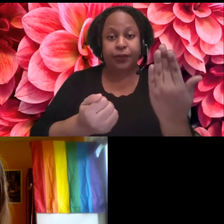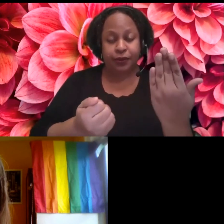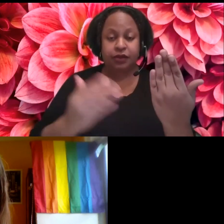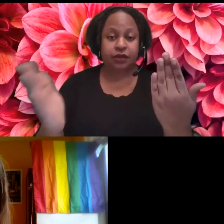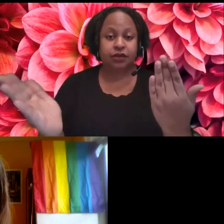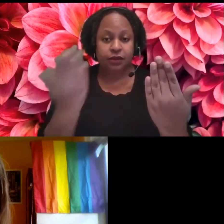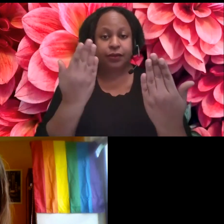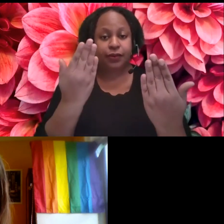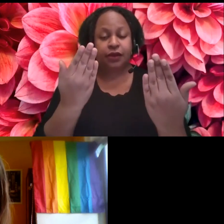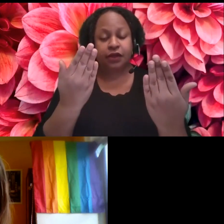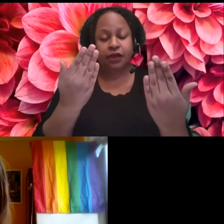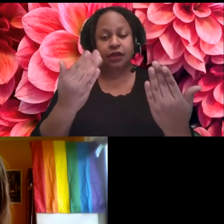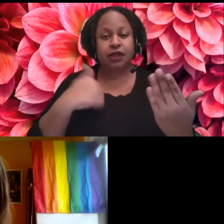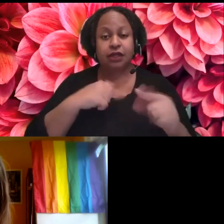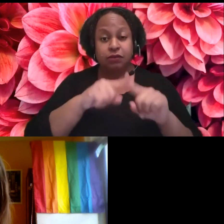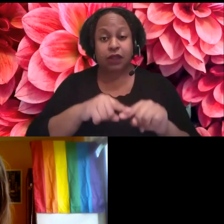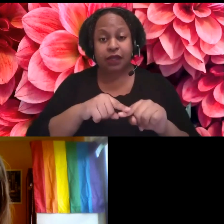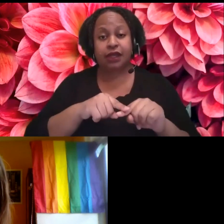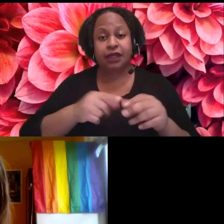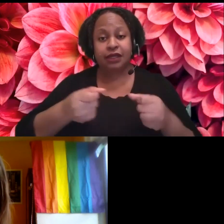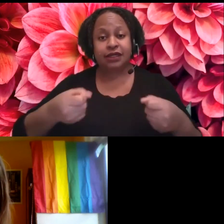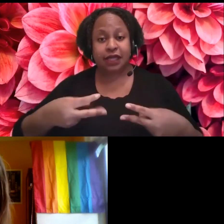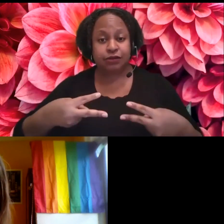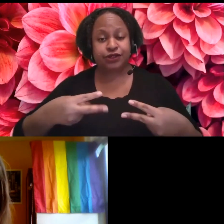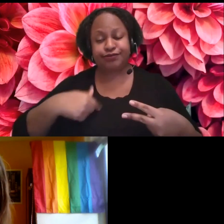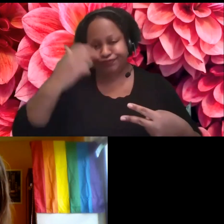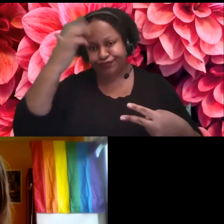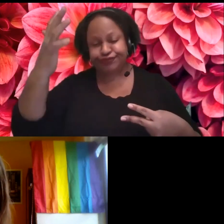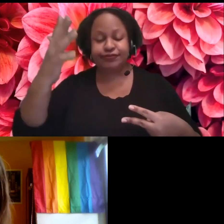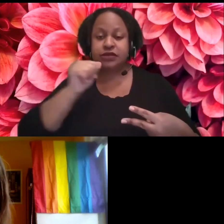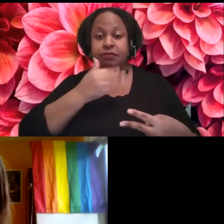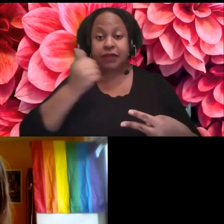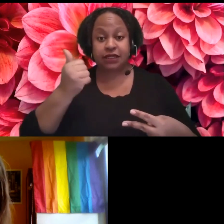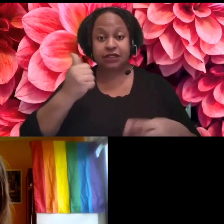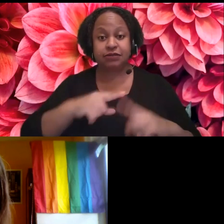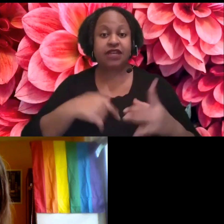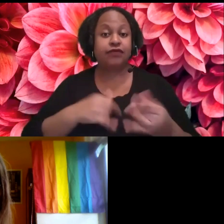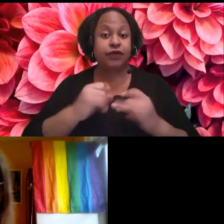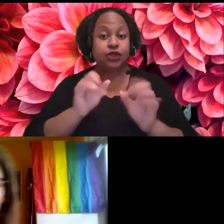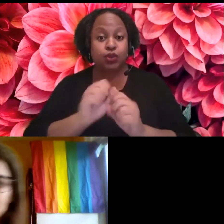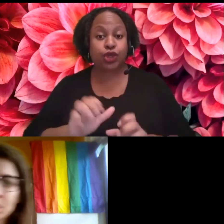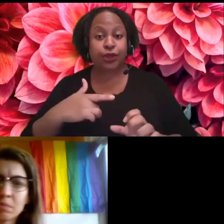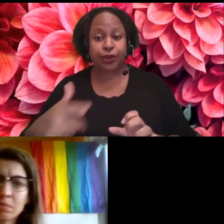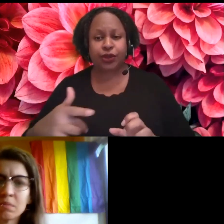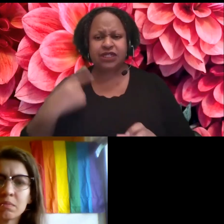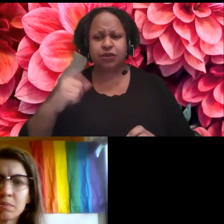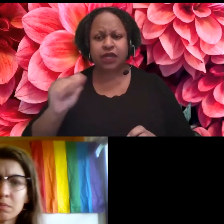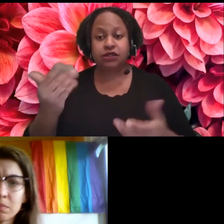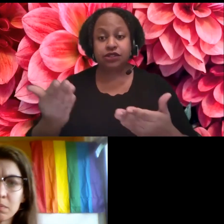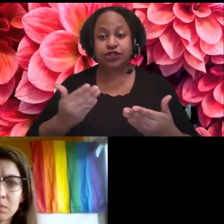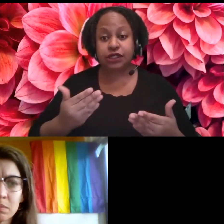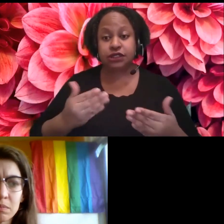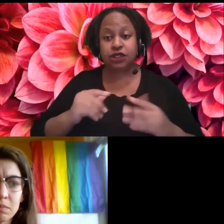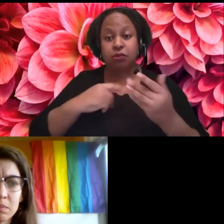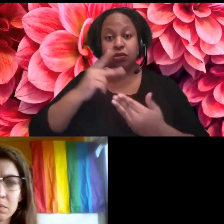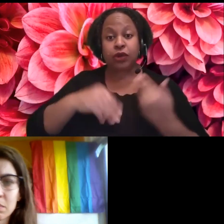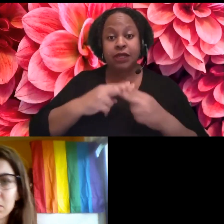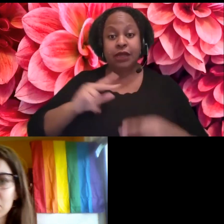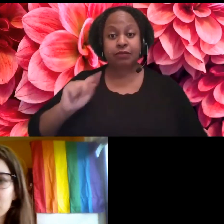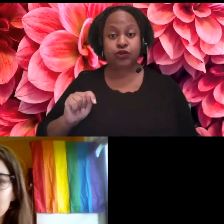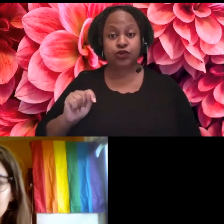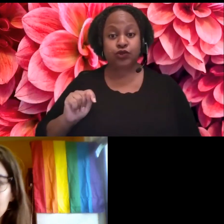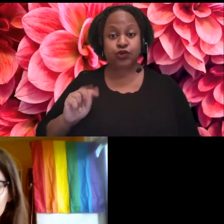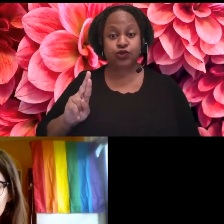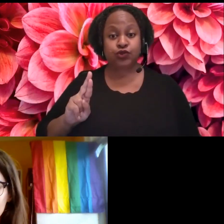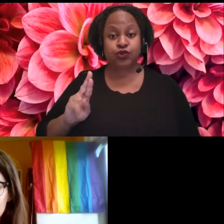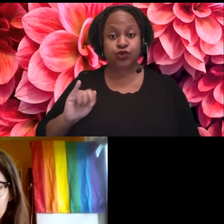you're like a freelance worker and that's all you have access to, I understand. And someone also recommended the program Trint, T-R-I-N-T.